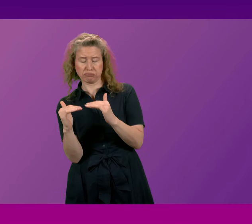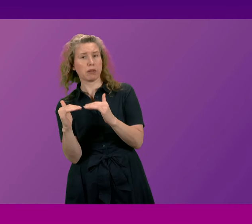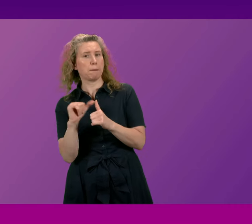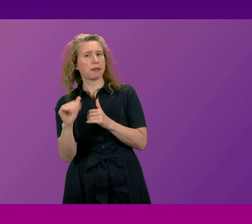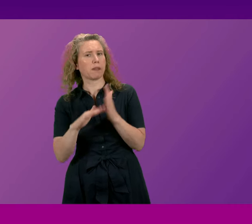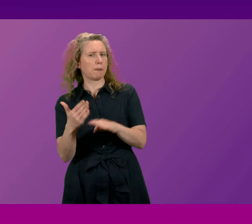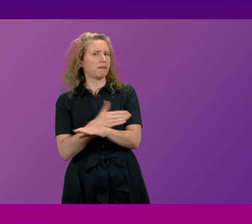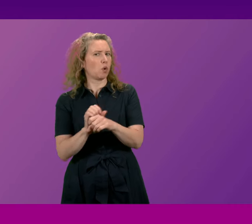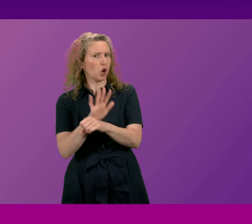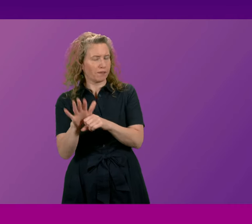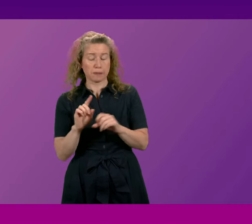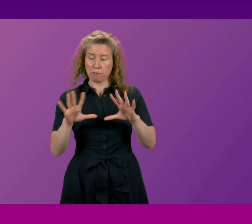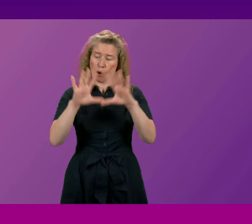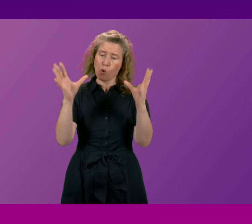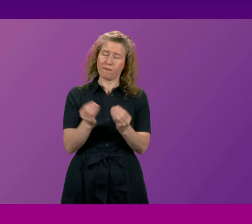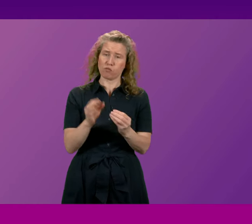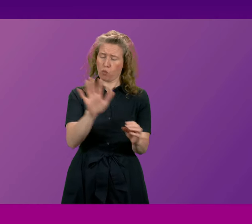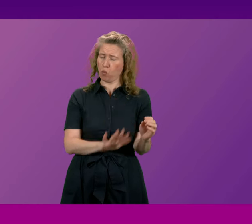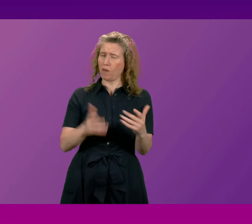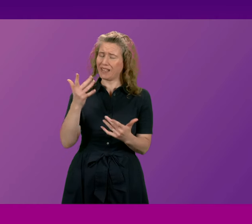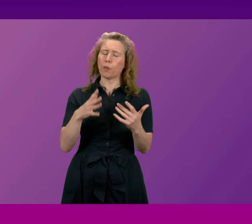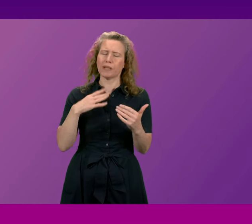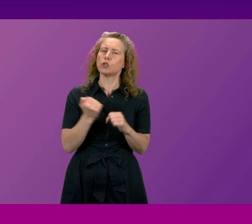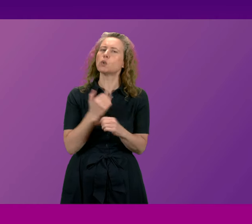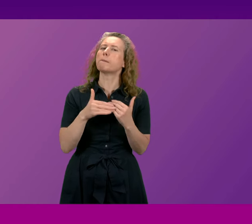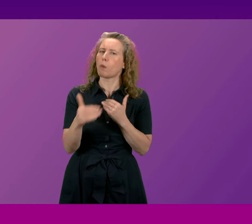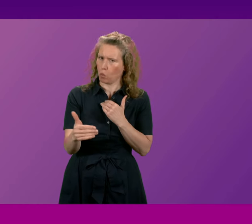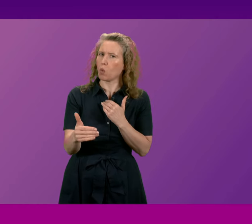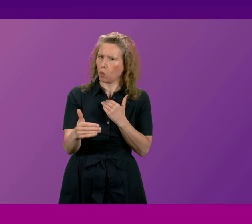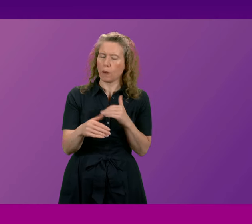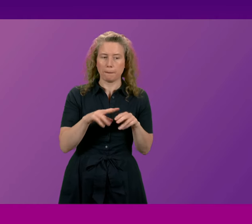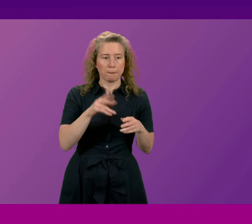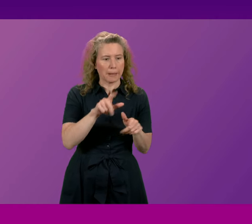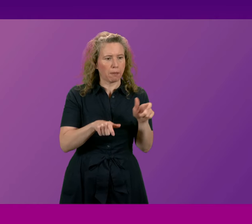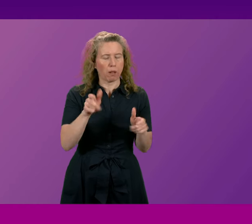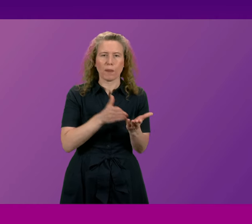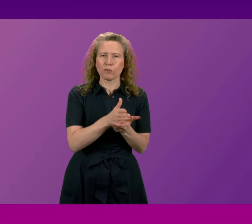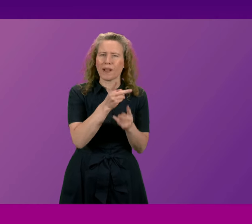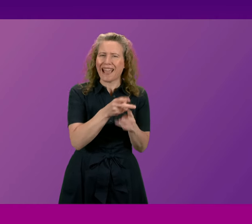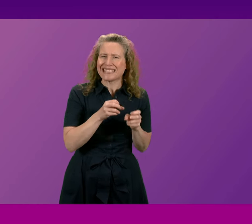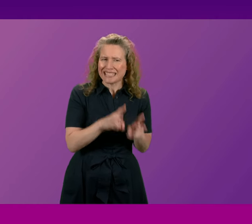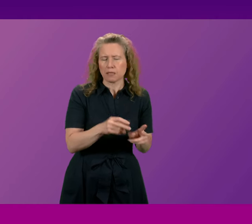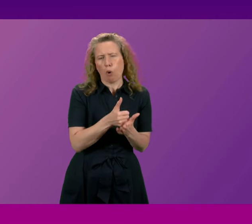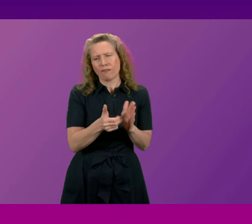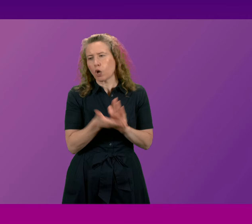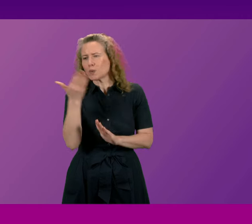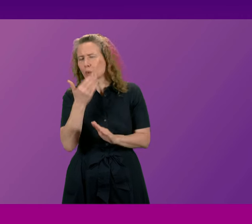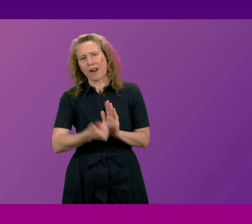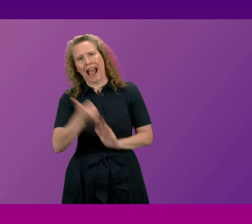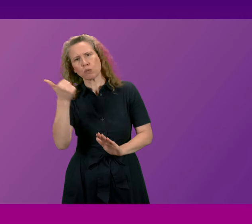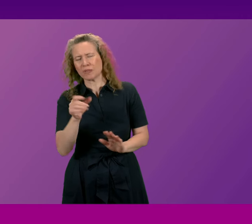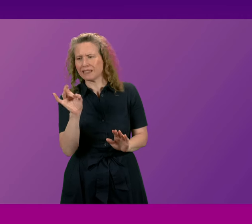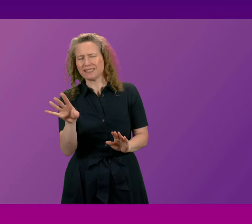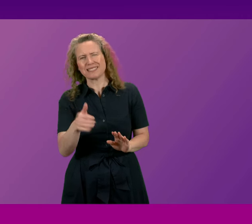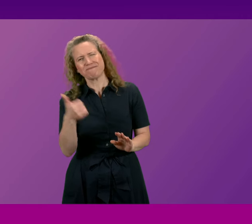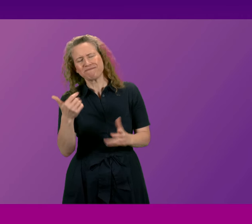whilst overall figures indicate there is more to be done on exclusions and attendance with support through the care experience children and young people